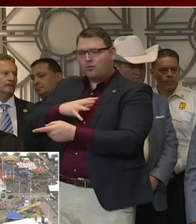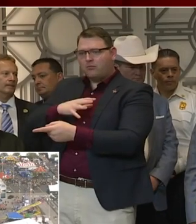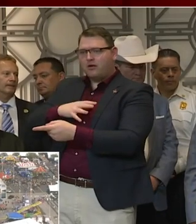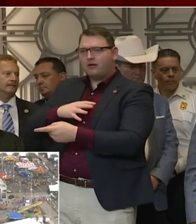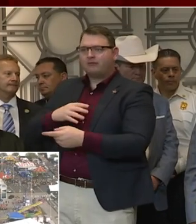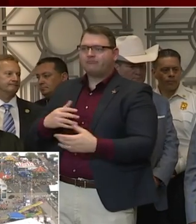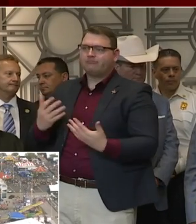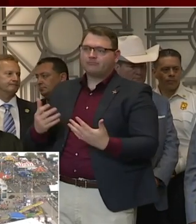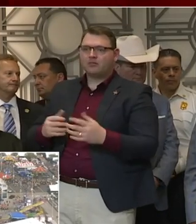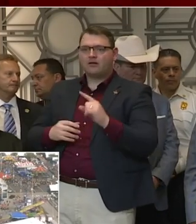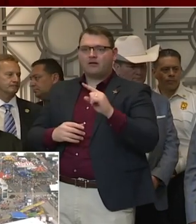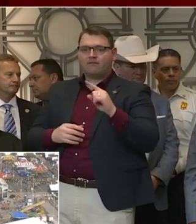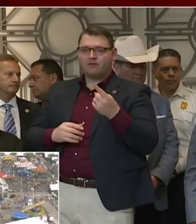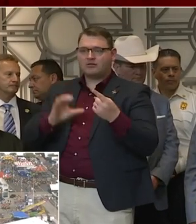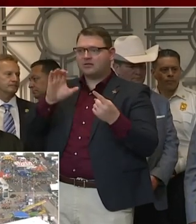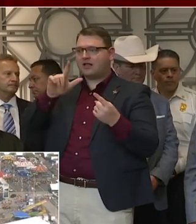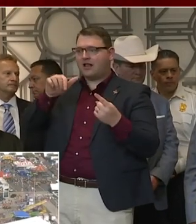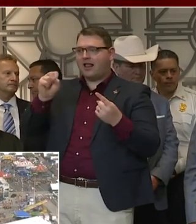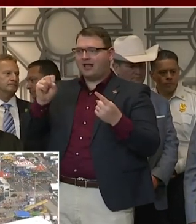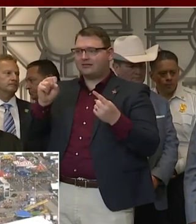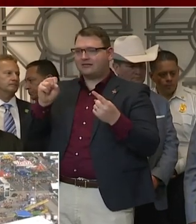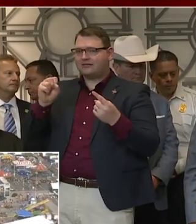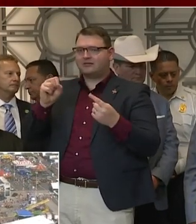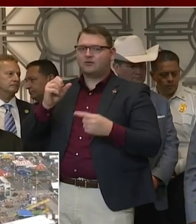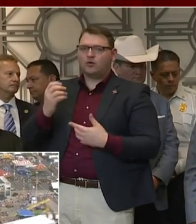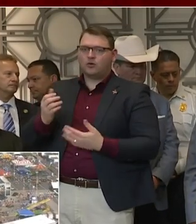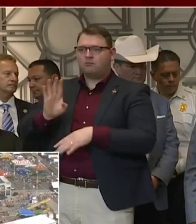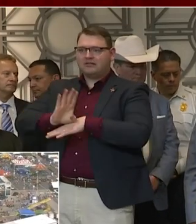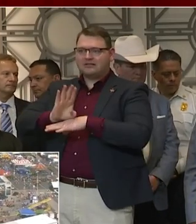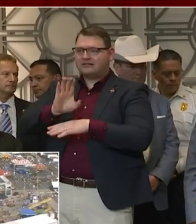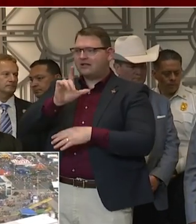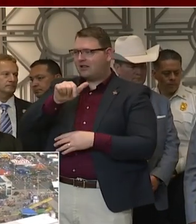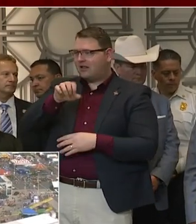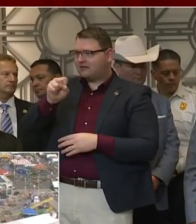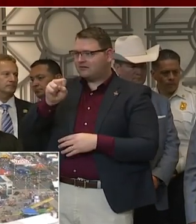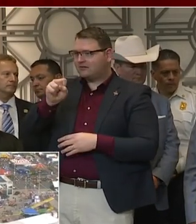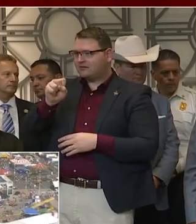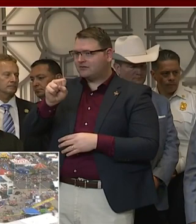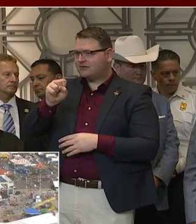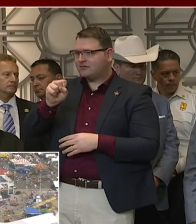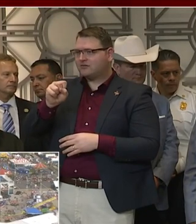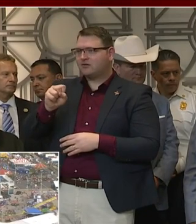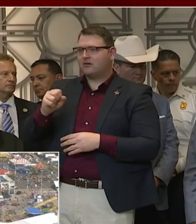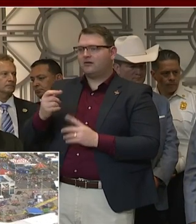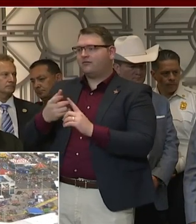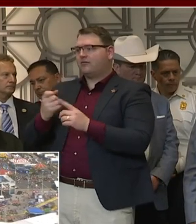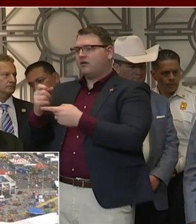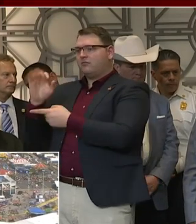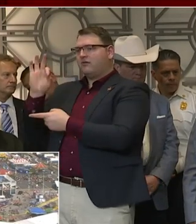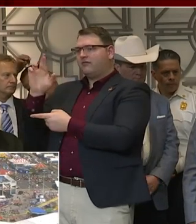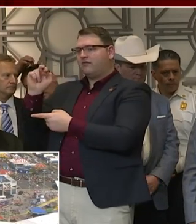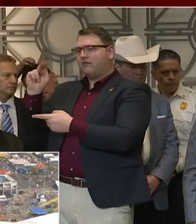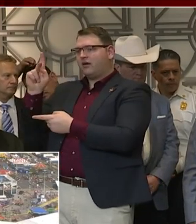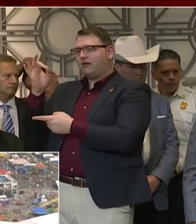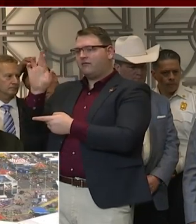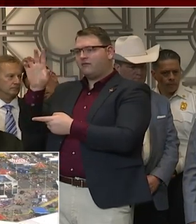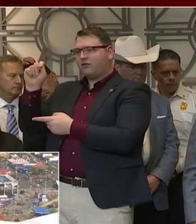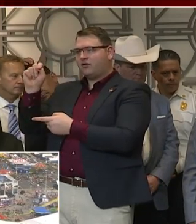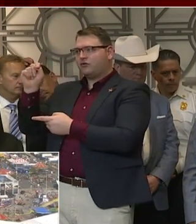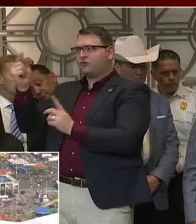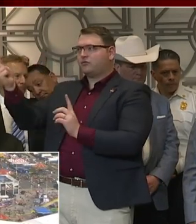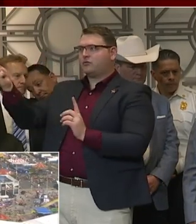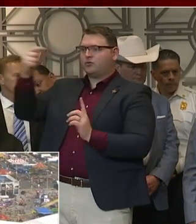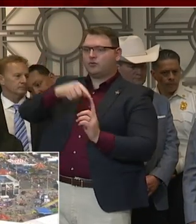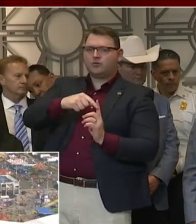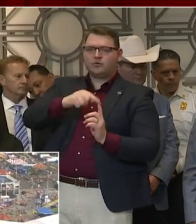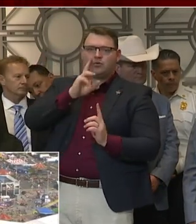flights from Florence to Frankfurt, Frankfurt to Houston on March 3rd. We thought it was important to get that information out out